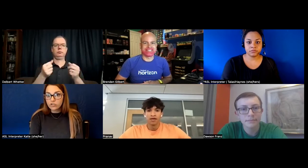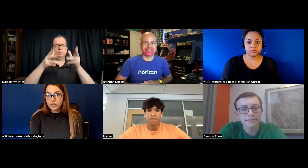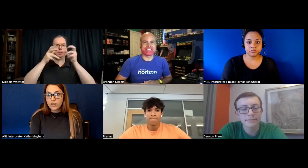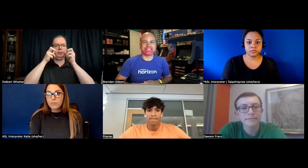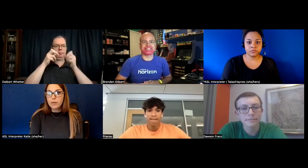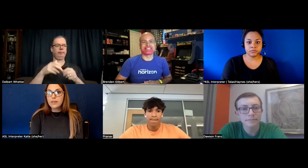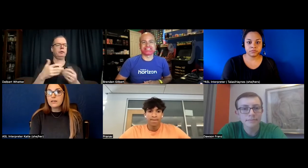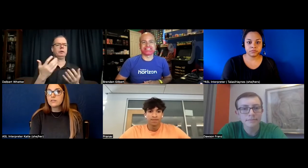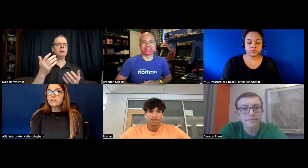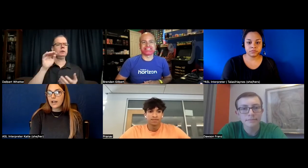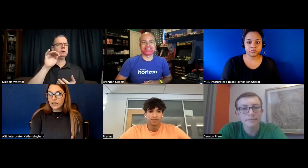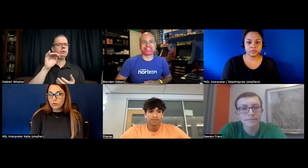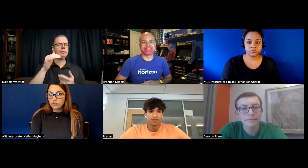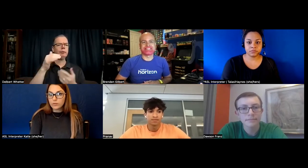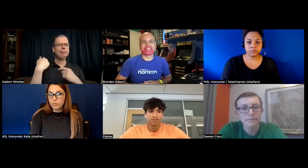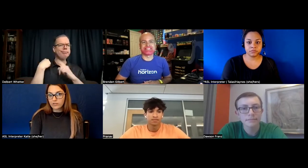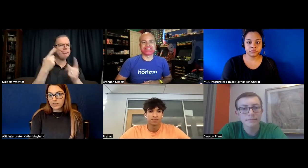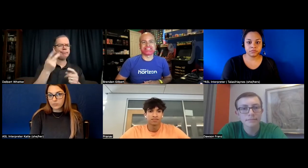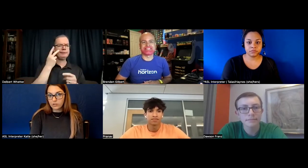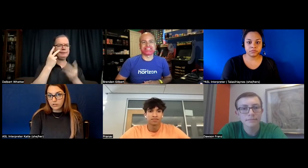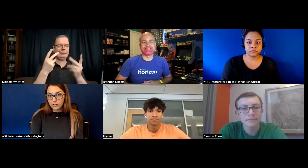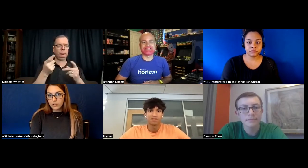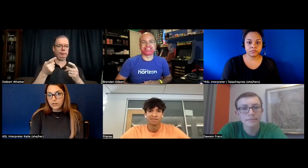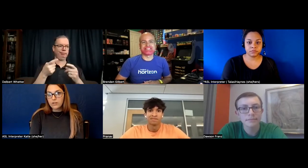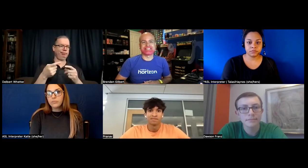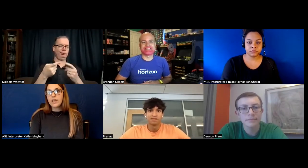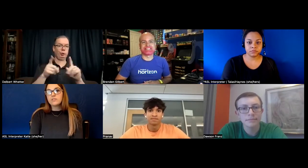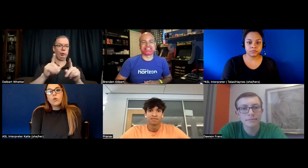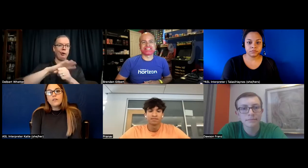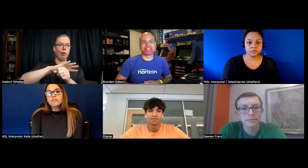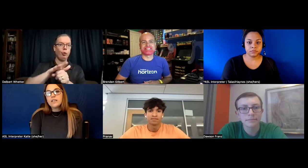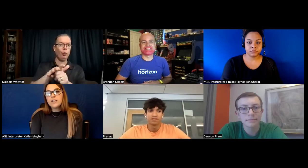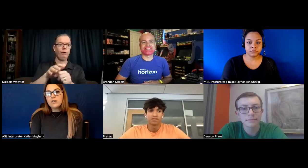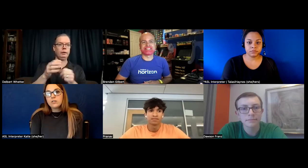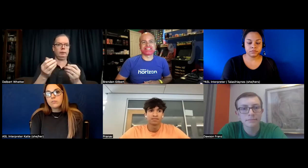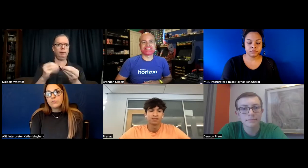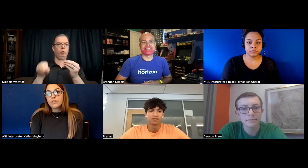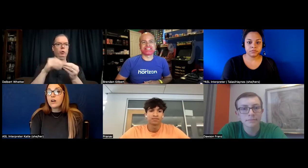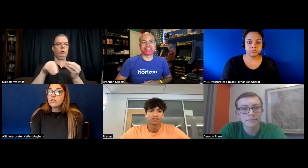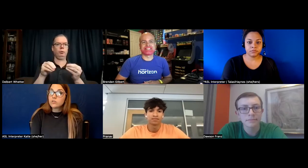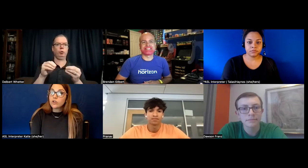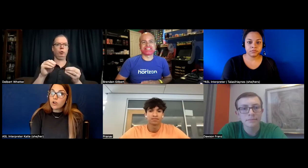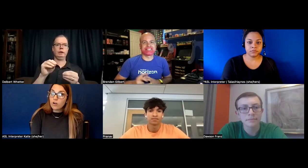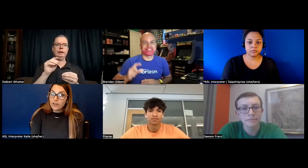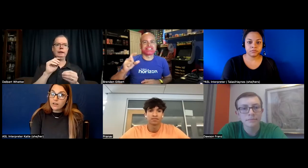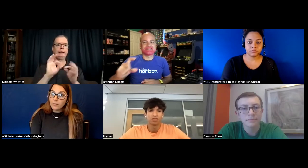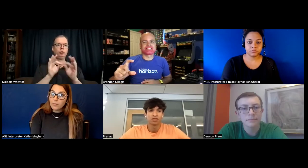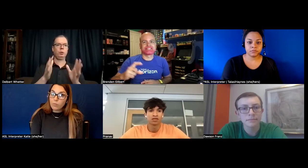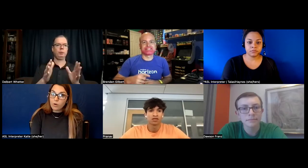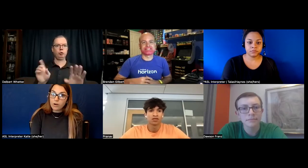maybe sign language would be more accessible accessible and so we've seen also during covid a bit more